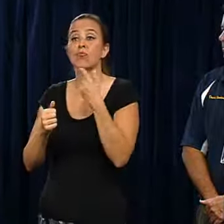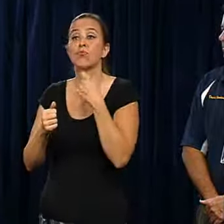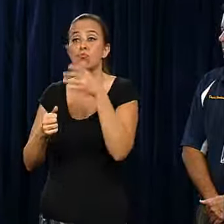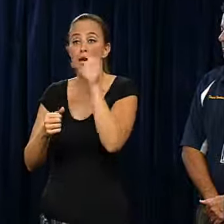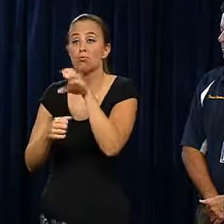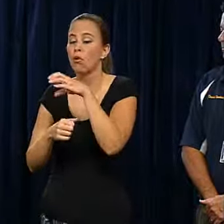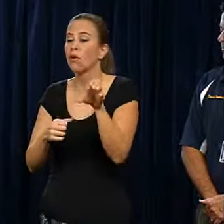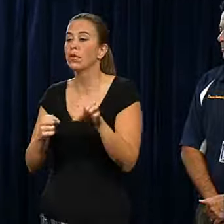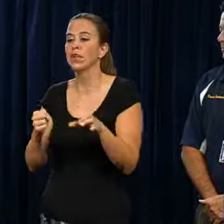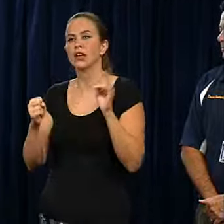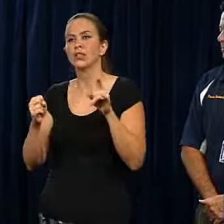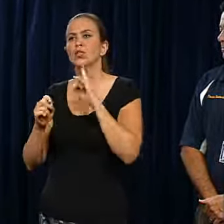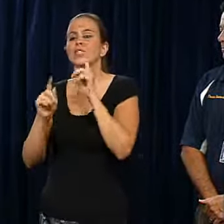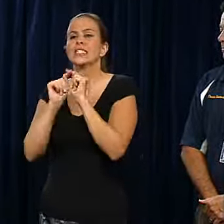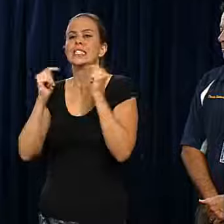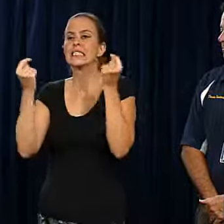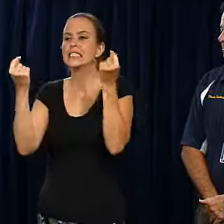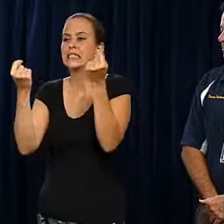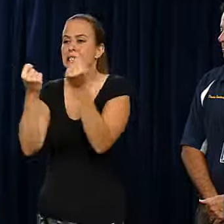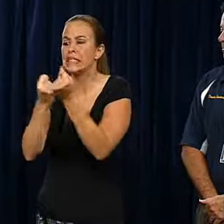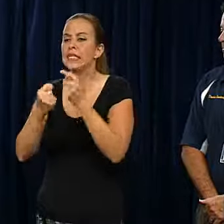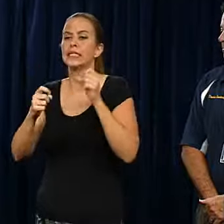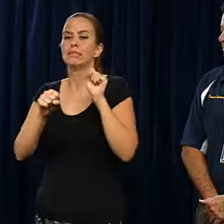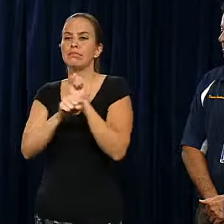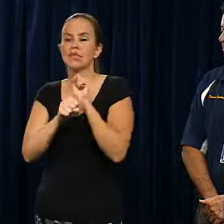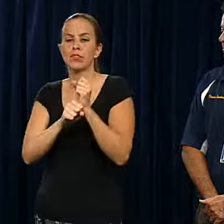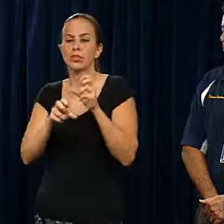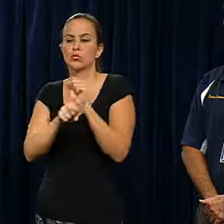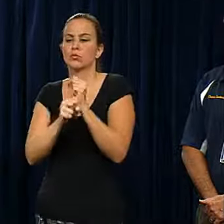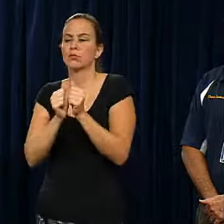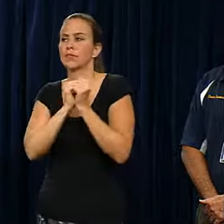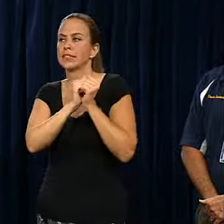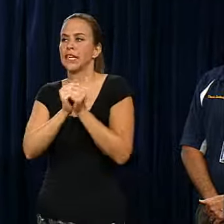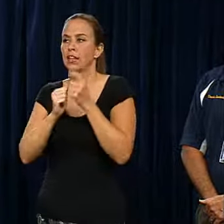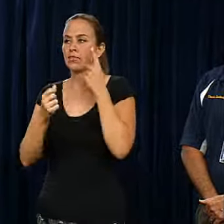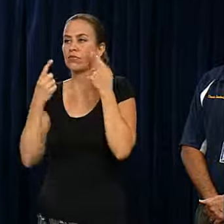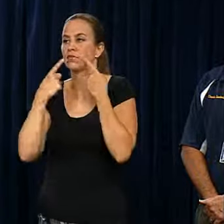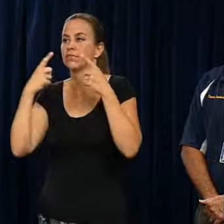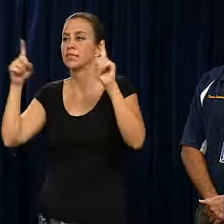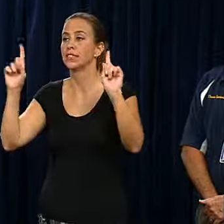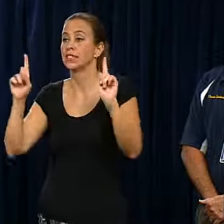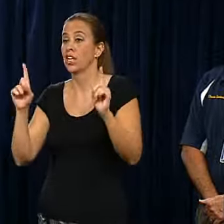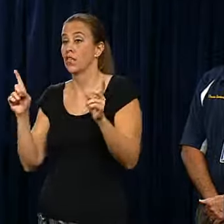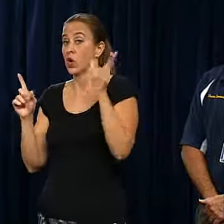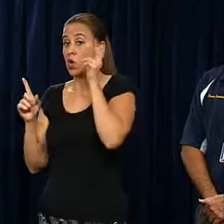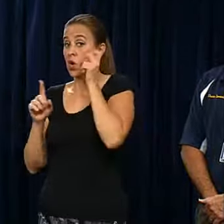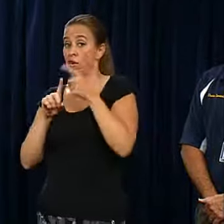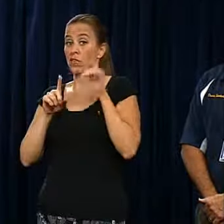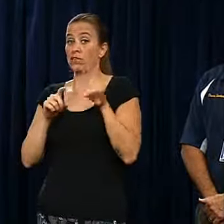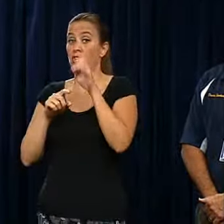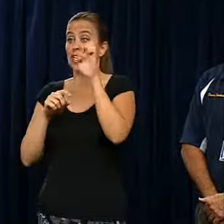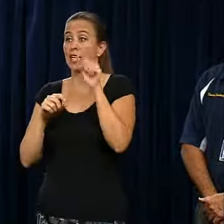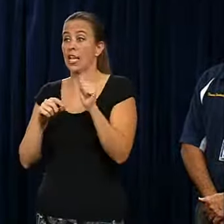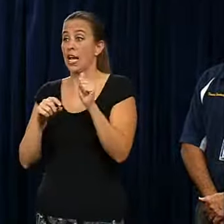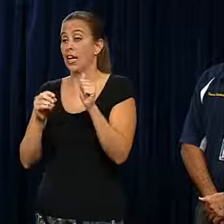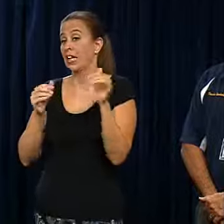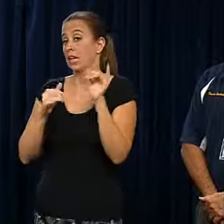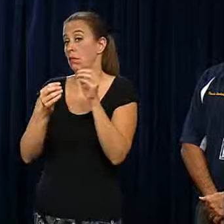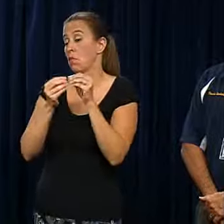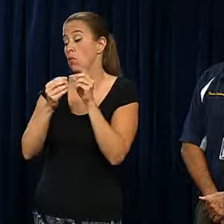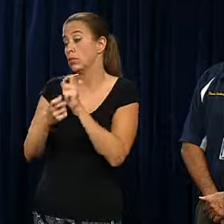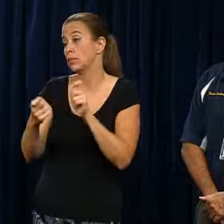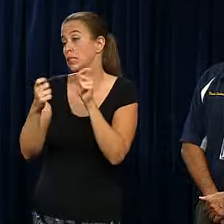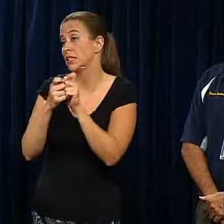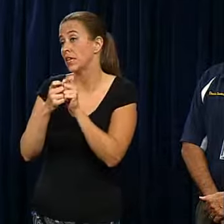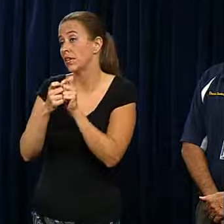a really team effort, really, to get this done. And have you gotten any word from JEA anything more specific in terms